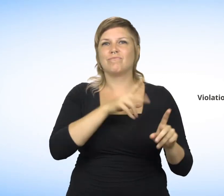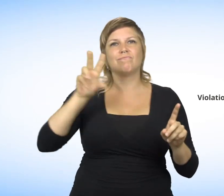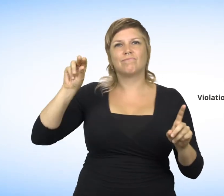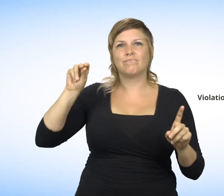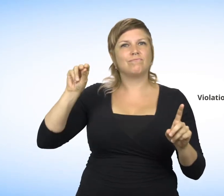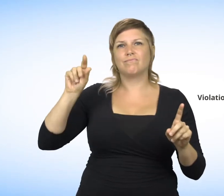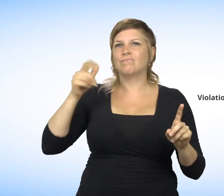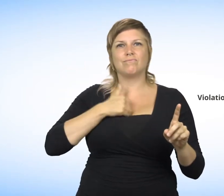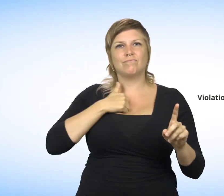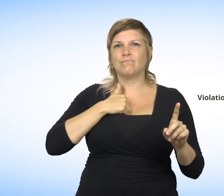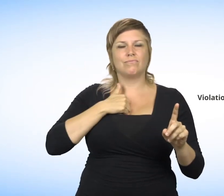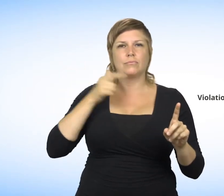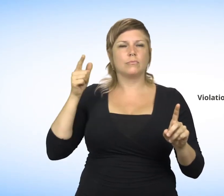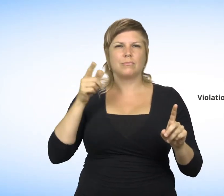the director refuses to grant him the visit.